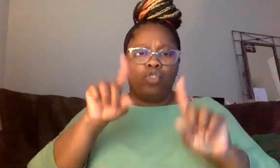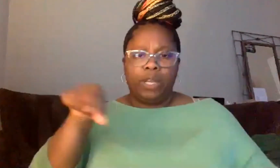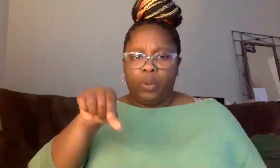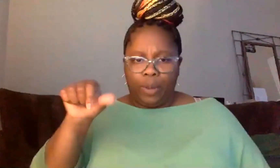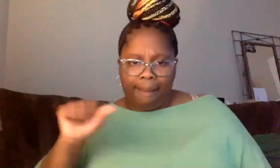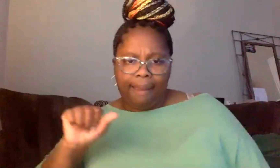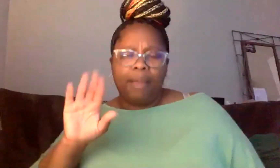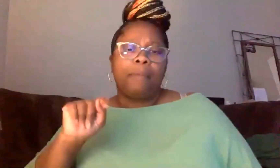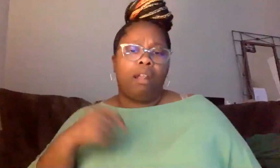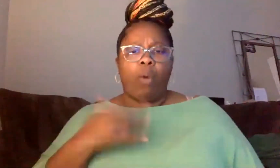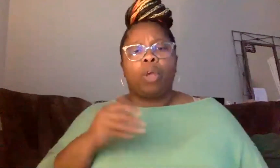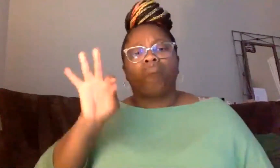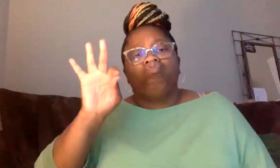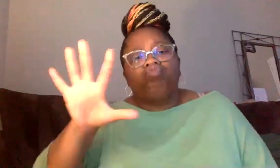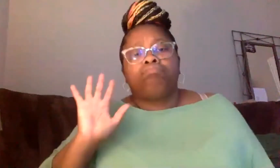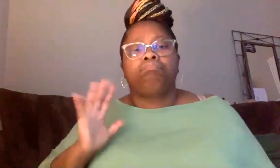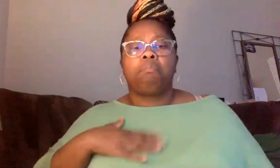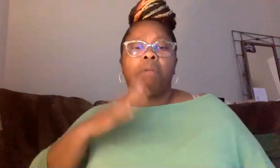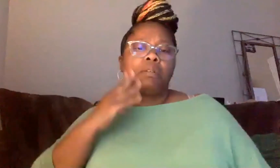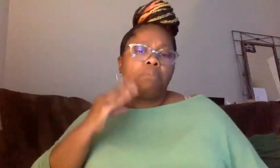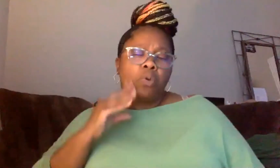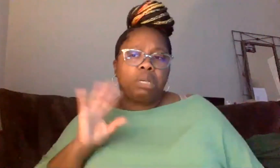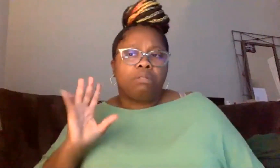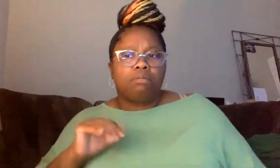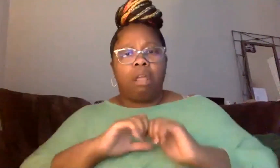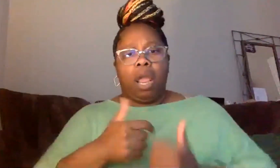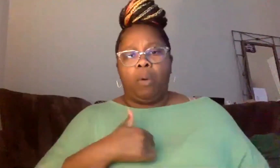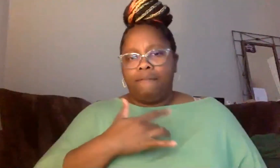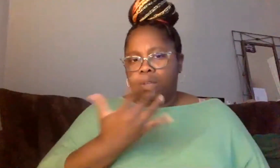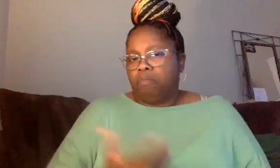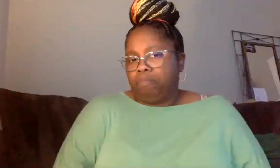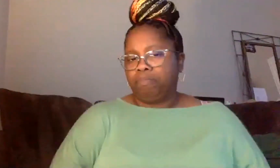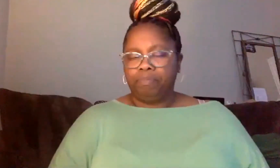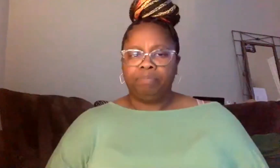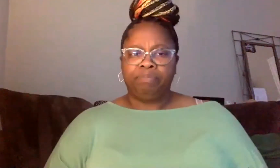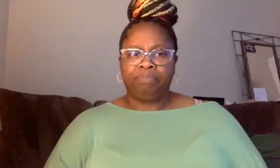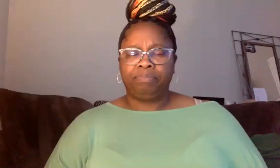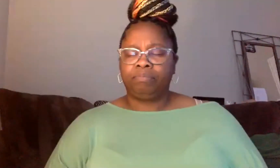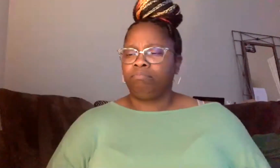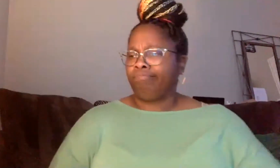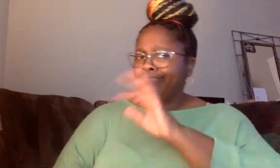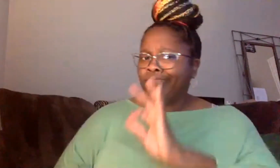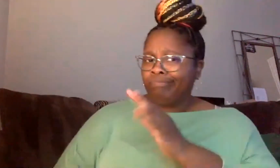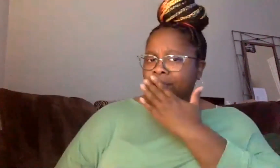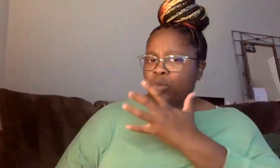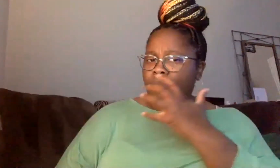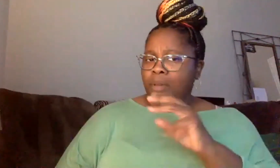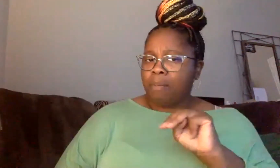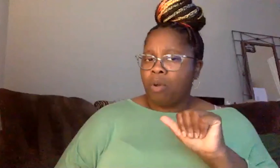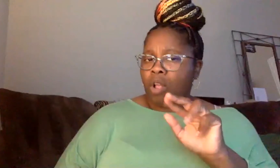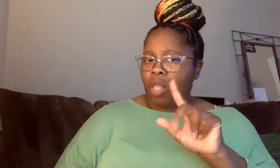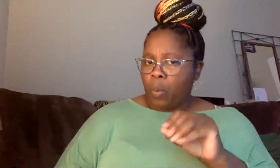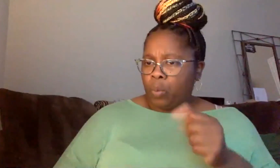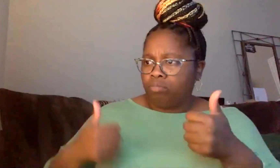of my experience and how I feel in the situation. Great. Thank you so much, Marlo. We